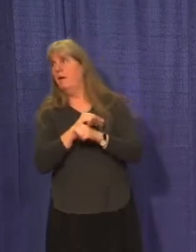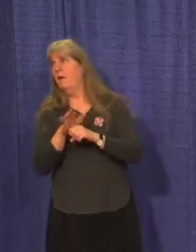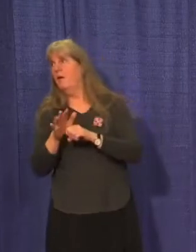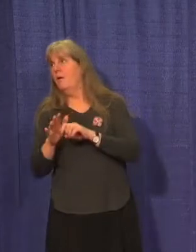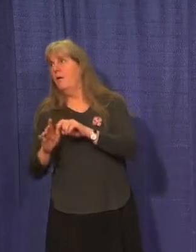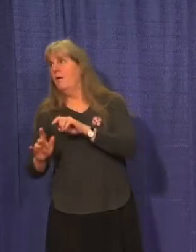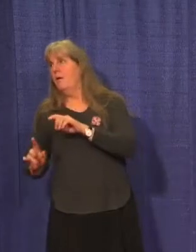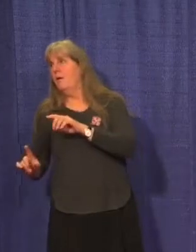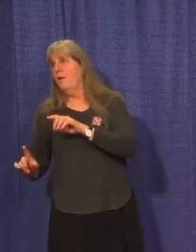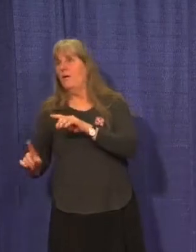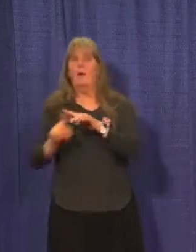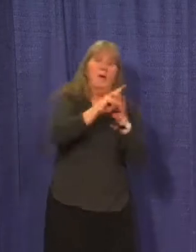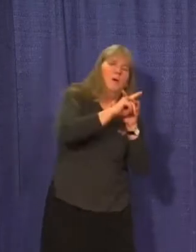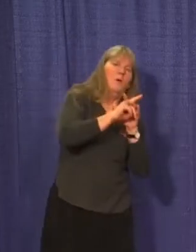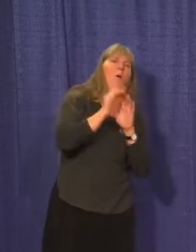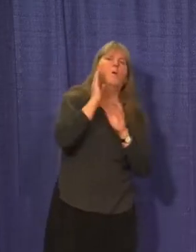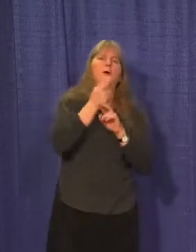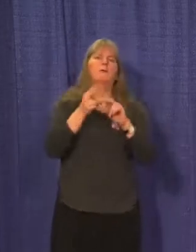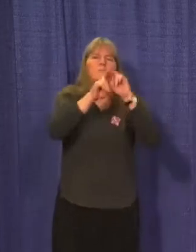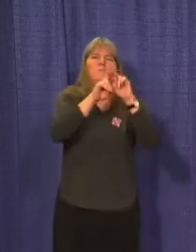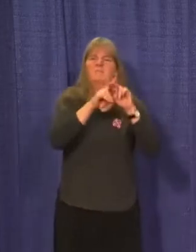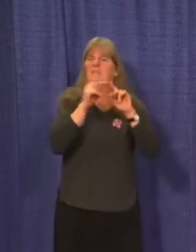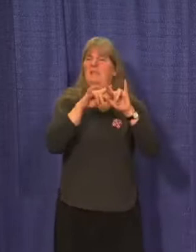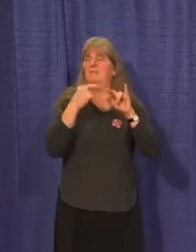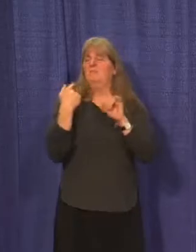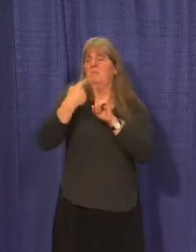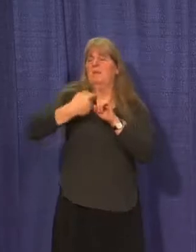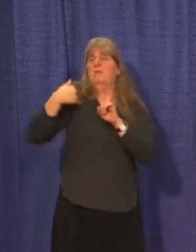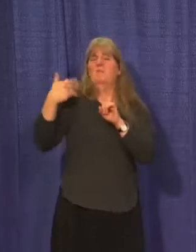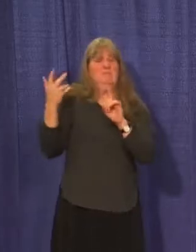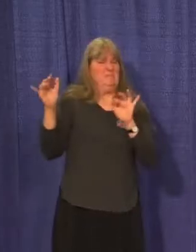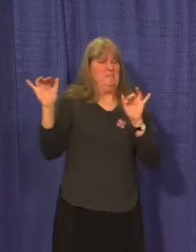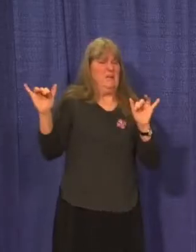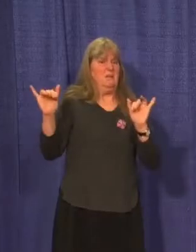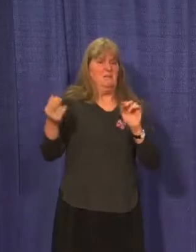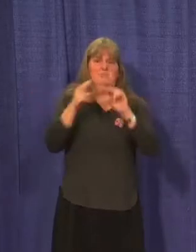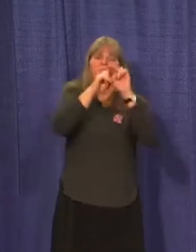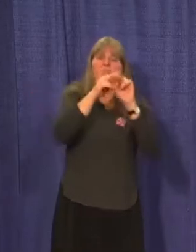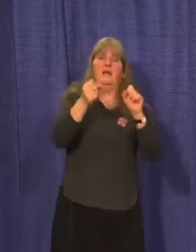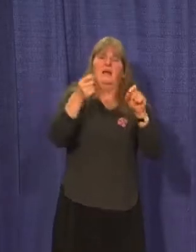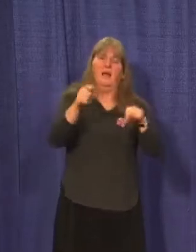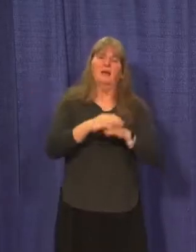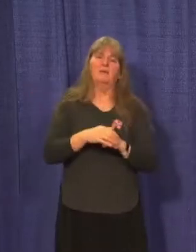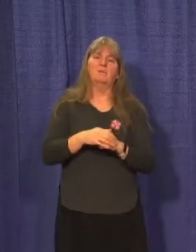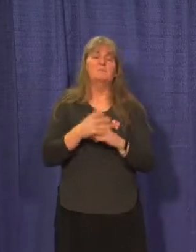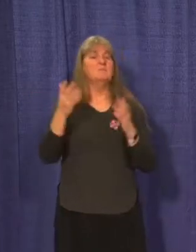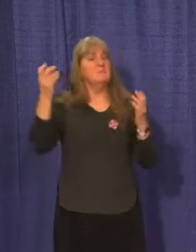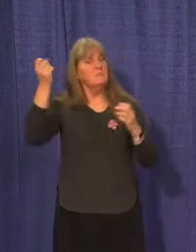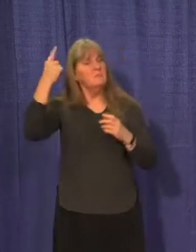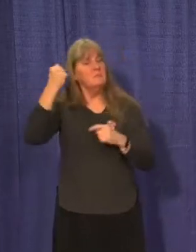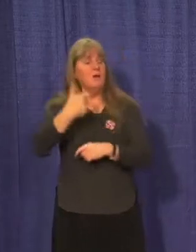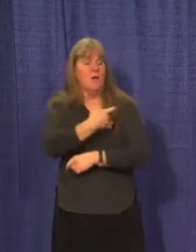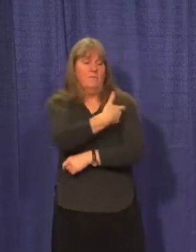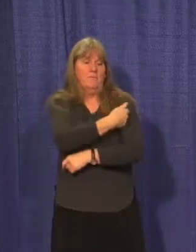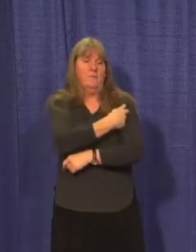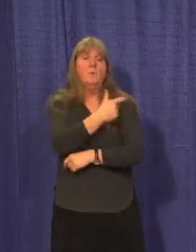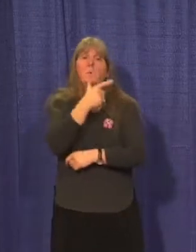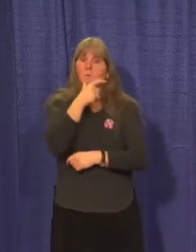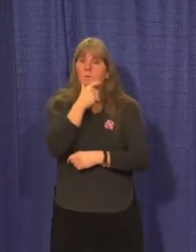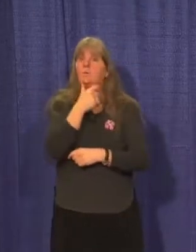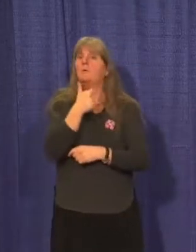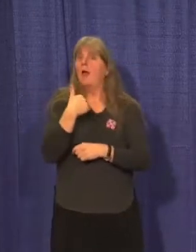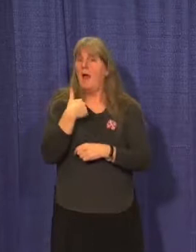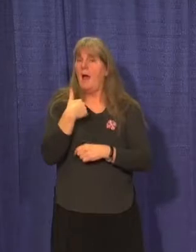will appear in a big way, as it did a few weeks ago. Vaccine is near, and much more will come about